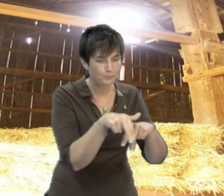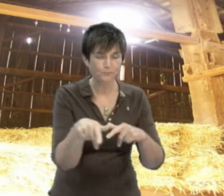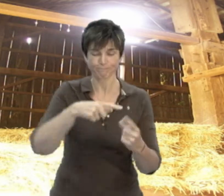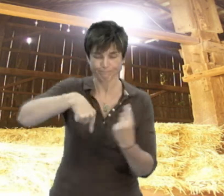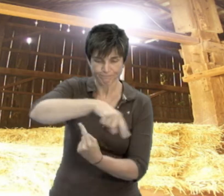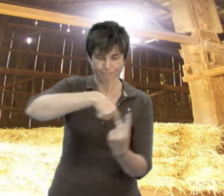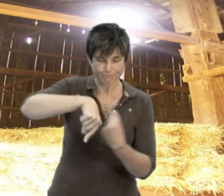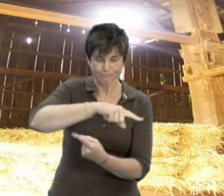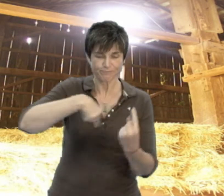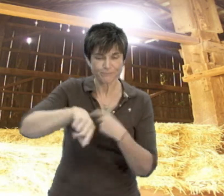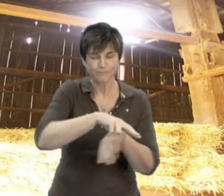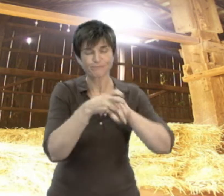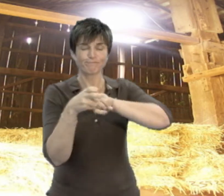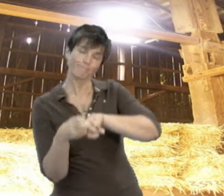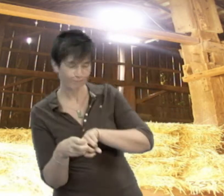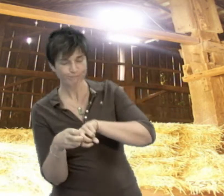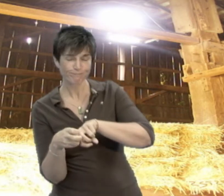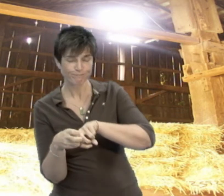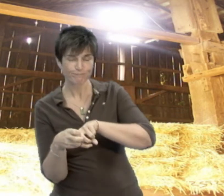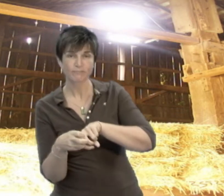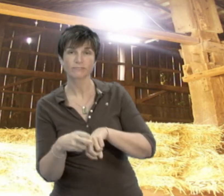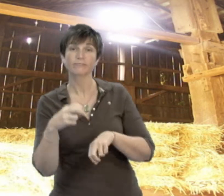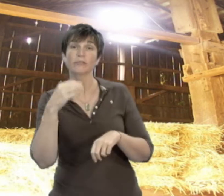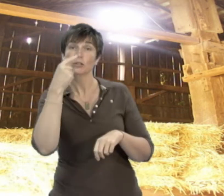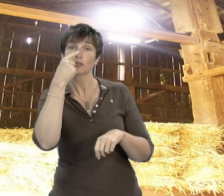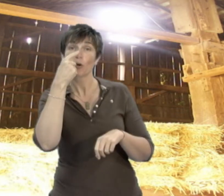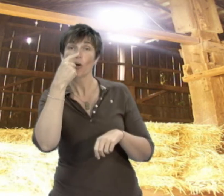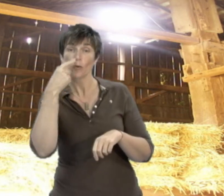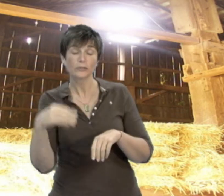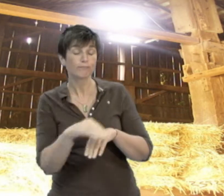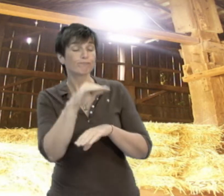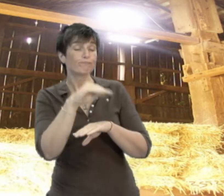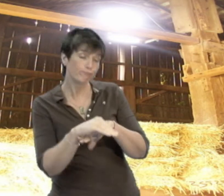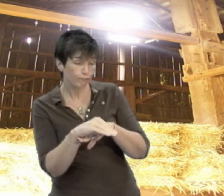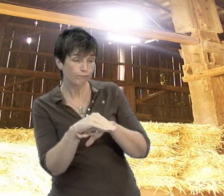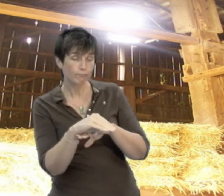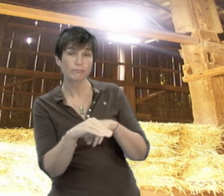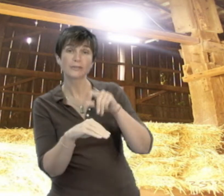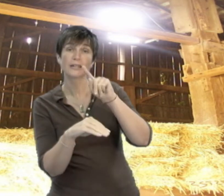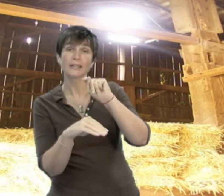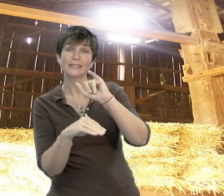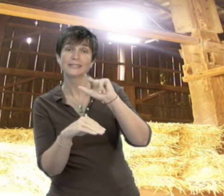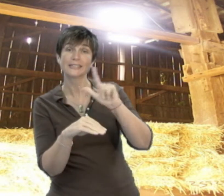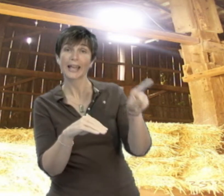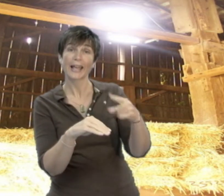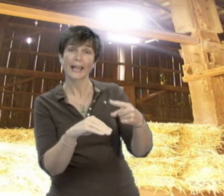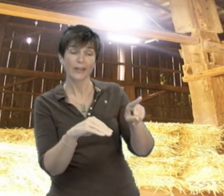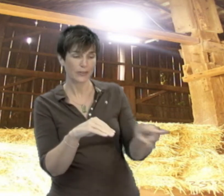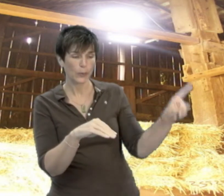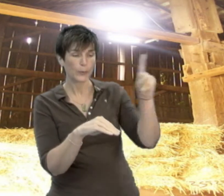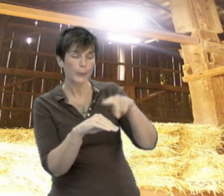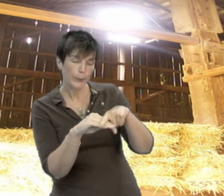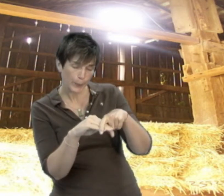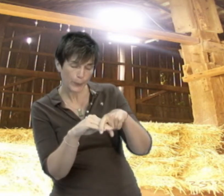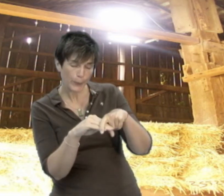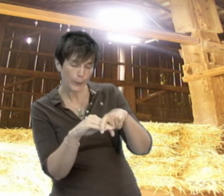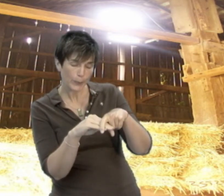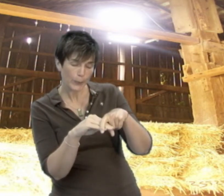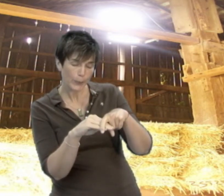He circled in the manger to make a fine bed. Then he settled down, tucking his nose under his tail. Before long, he was